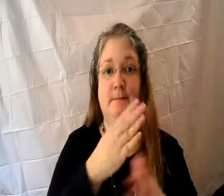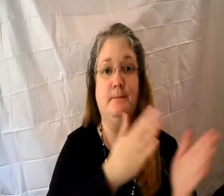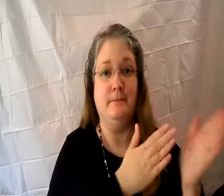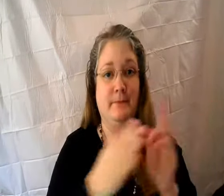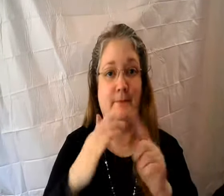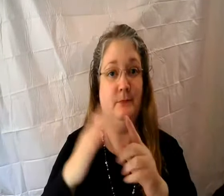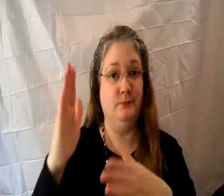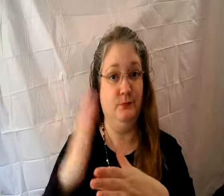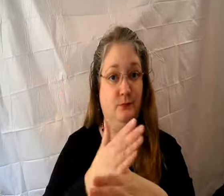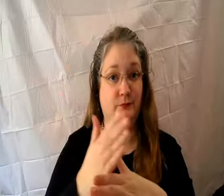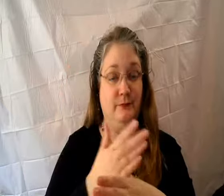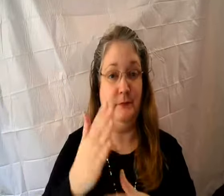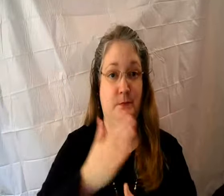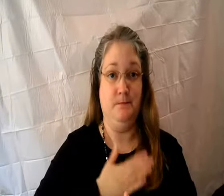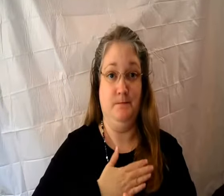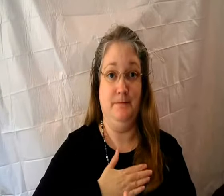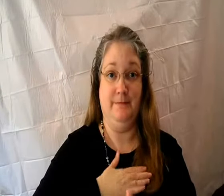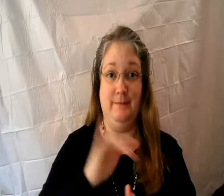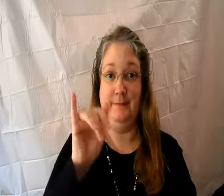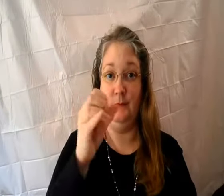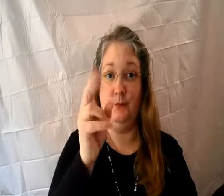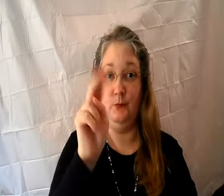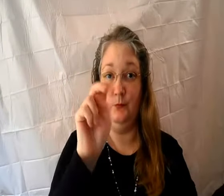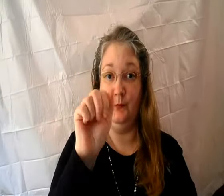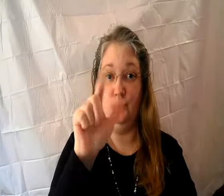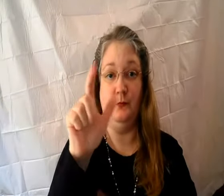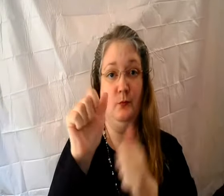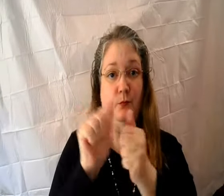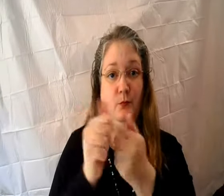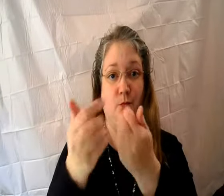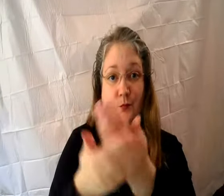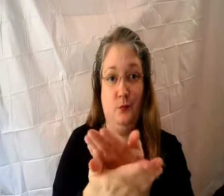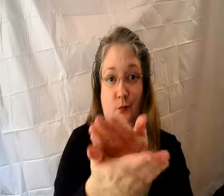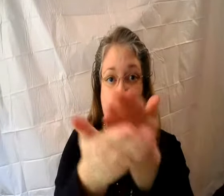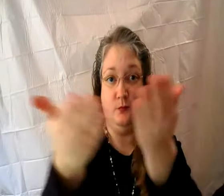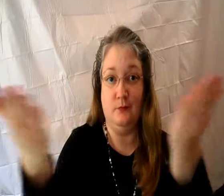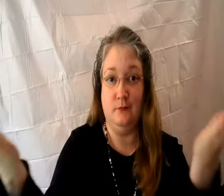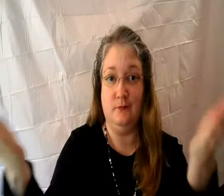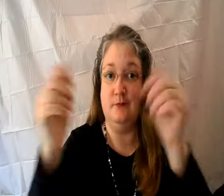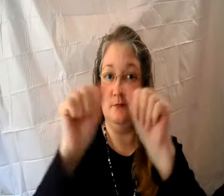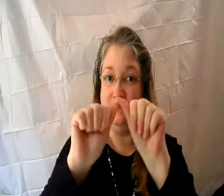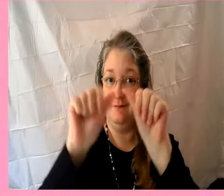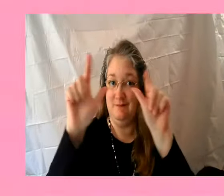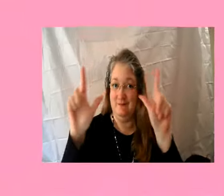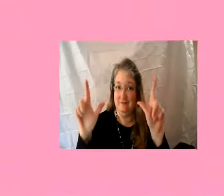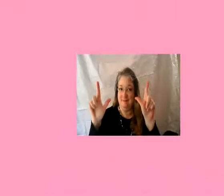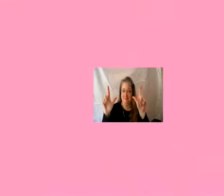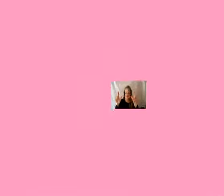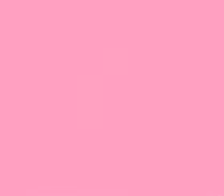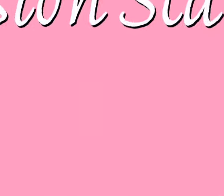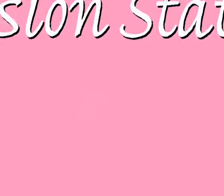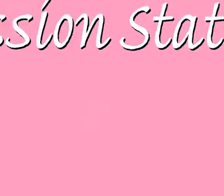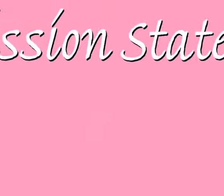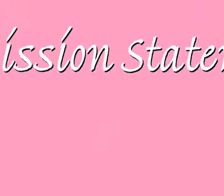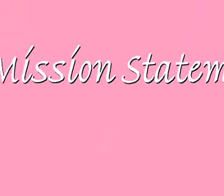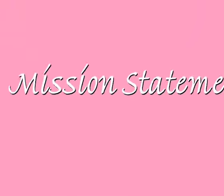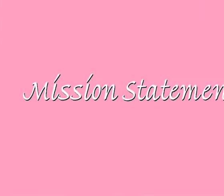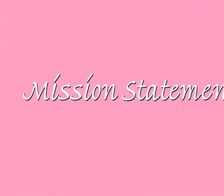My soul embraced the cross, His blood set me free And though